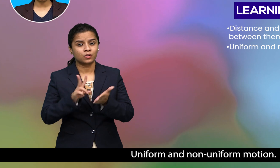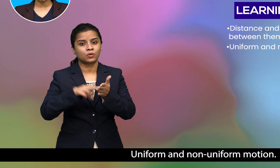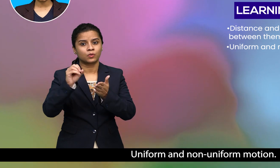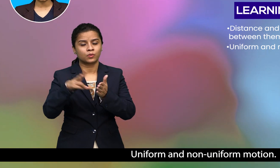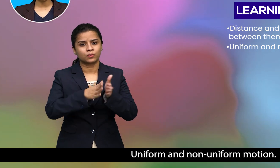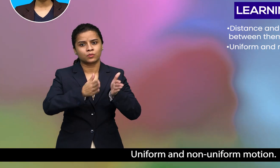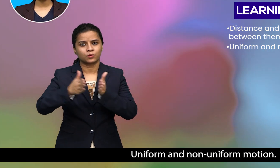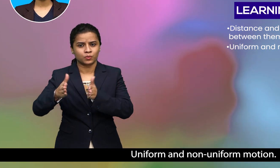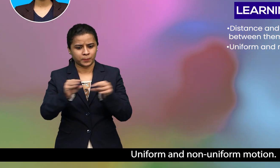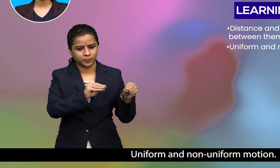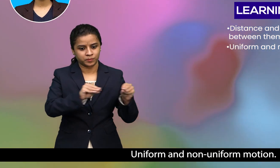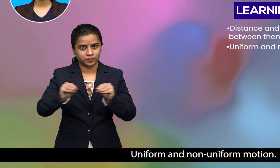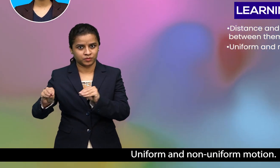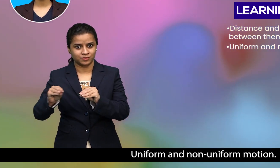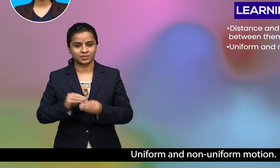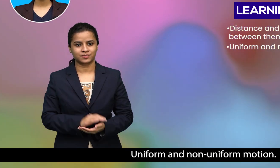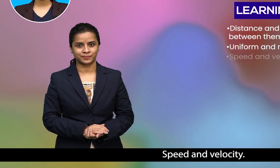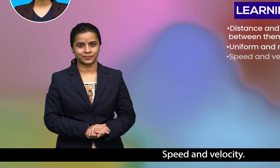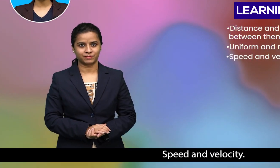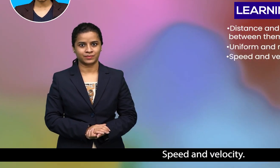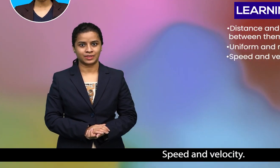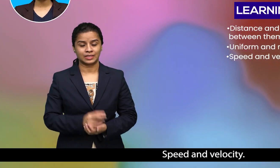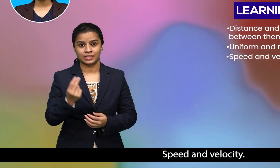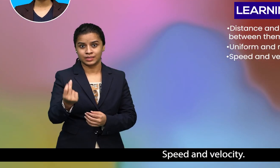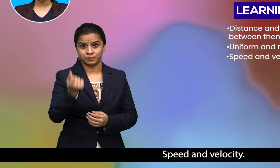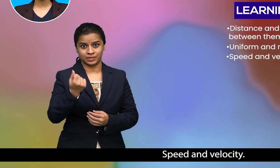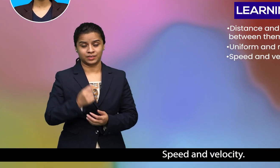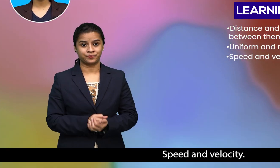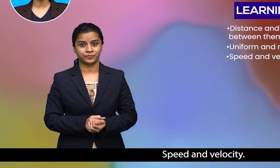motion speed and velocity